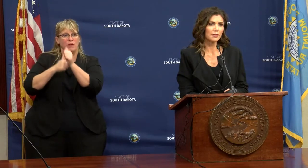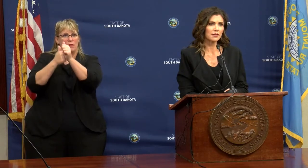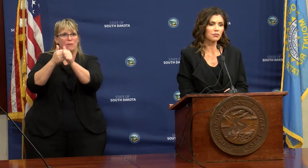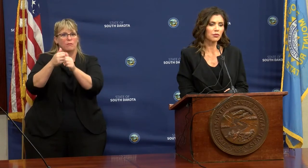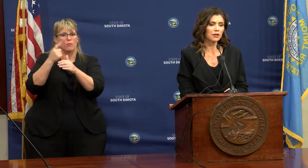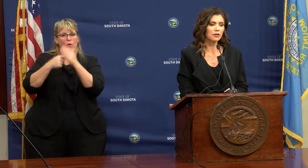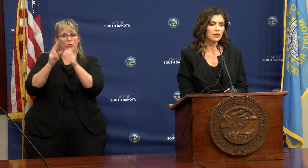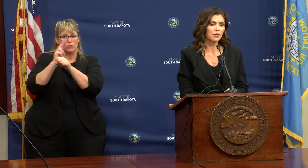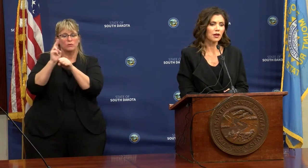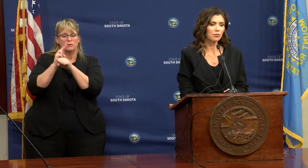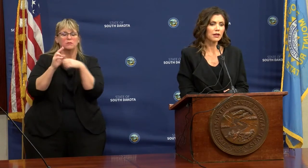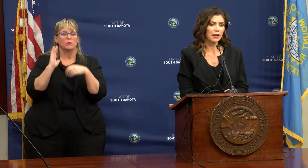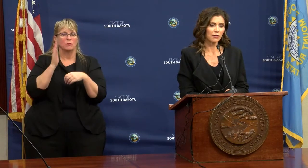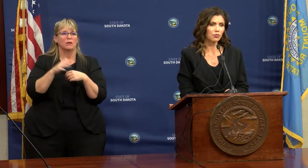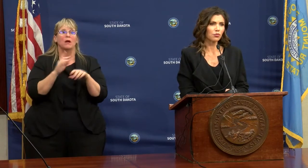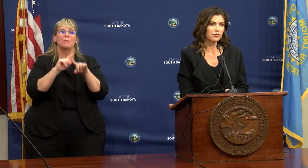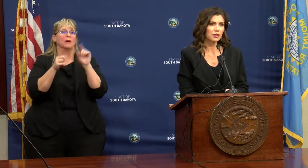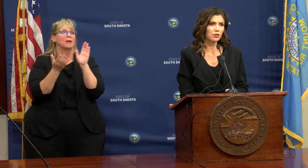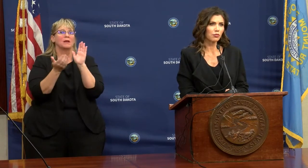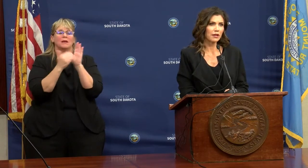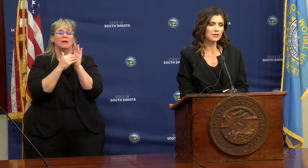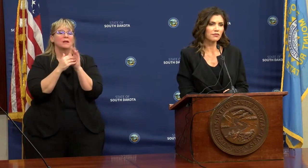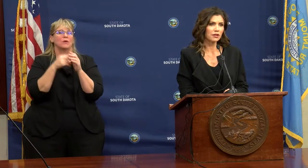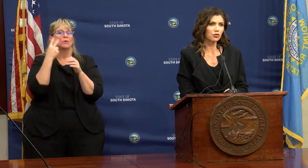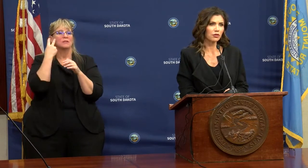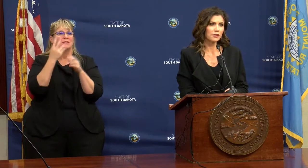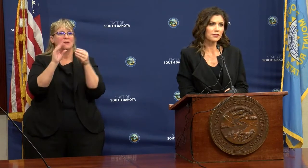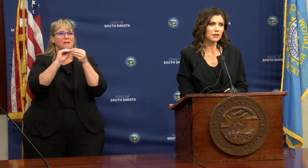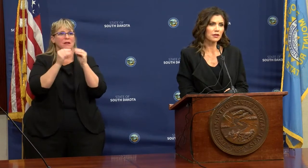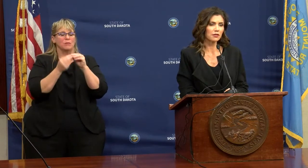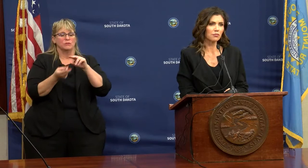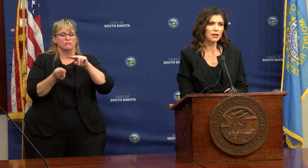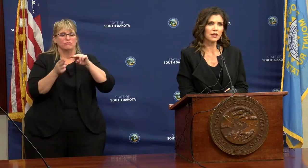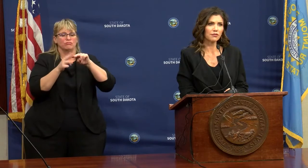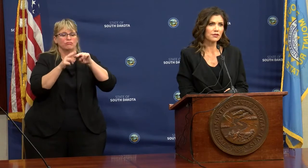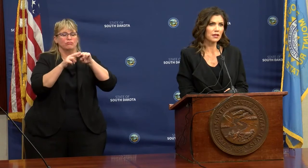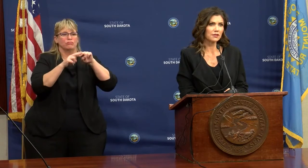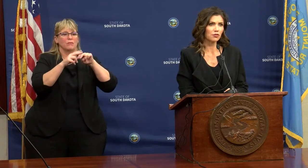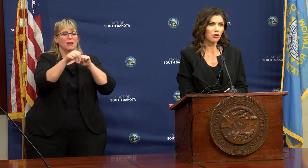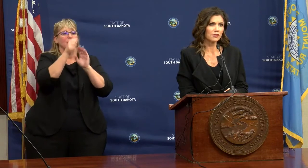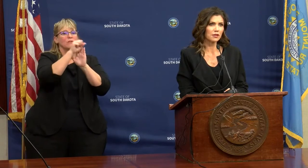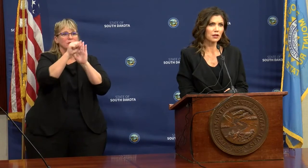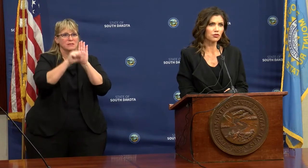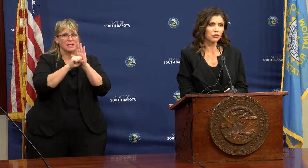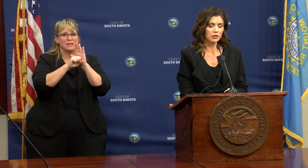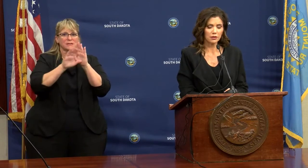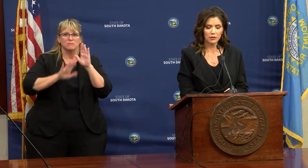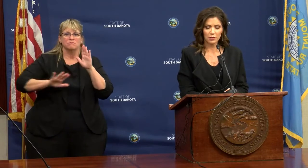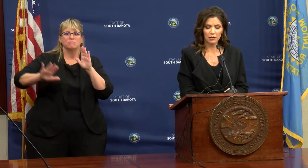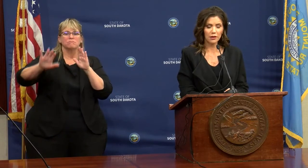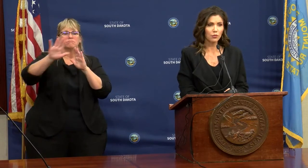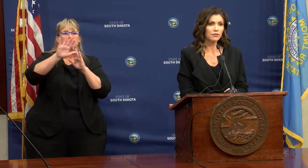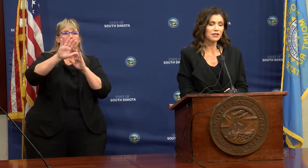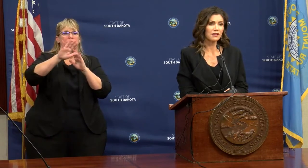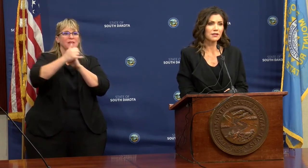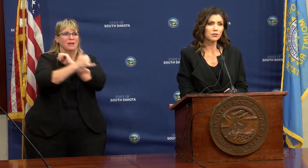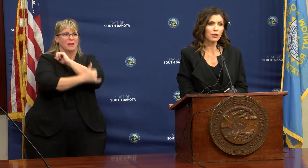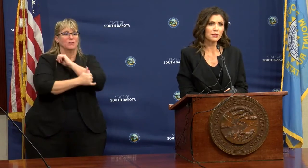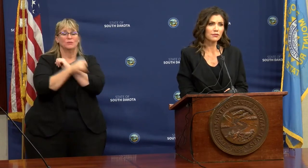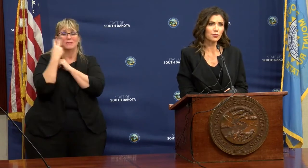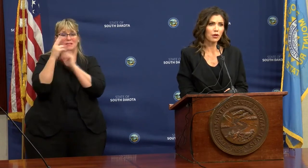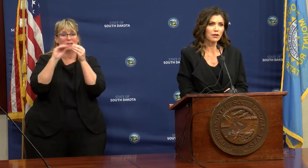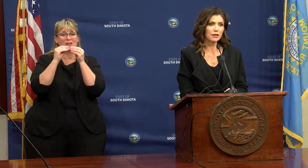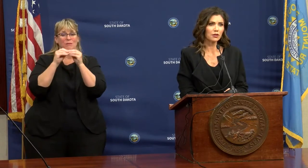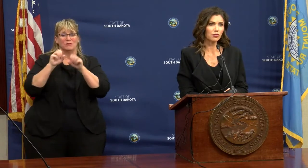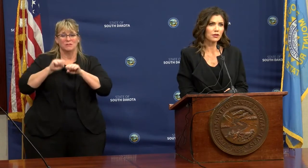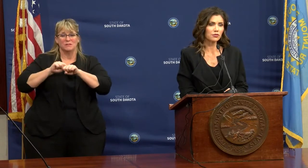we're utilizing. But again, we're seeing rates of increase in many of the states across the country. And we've seen these